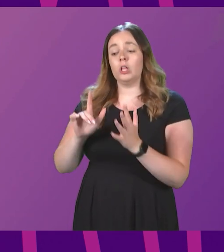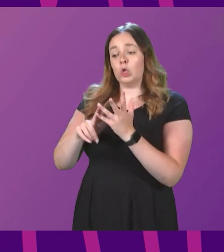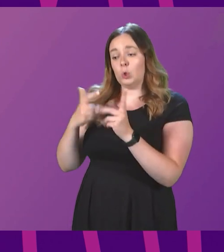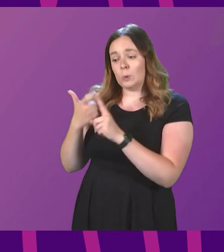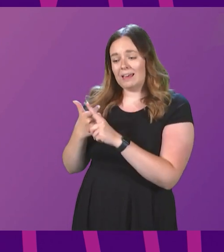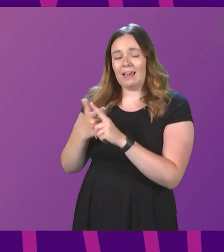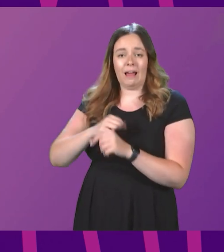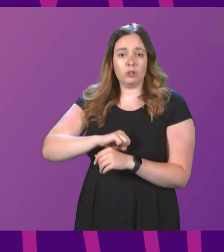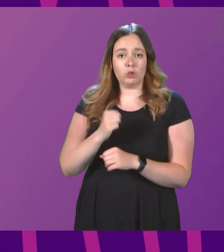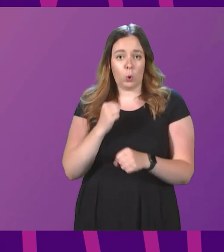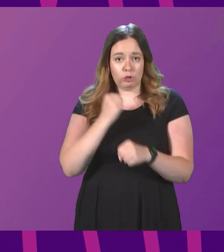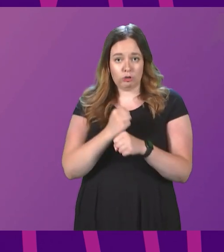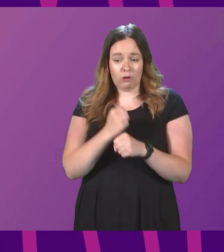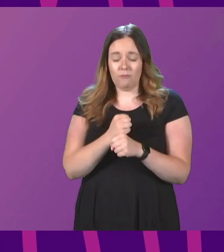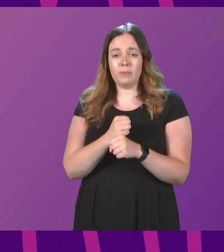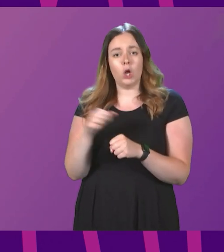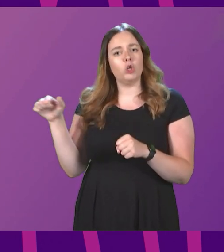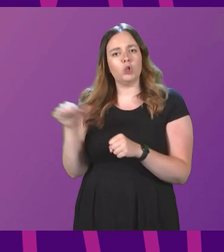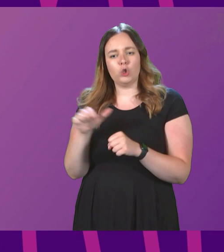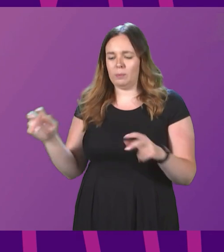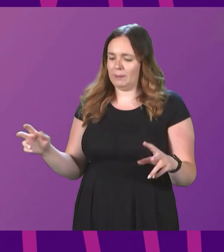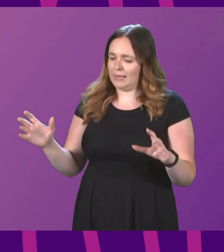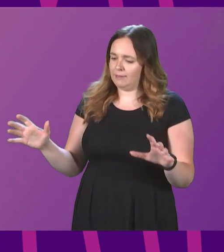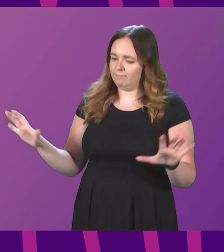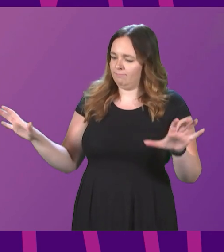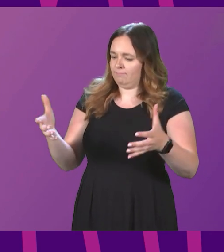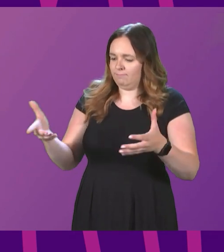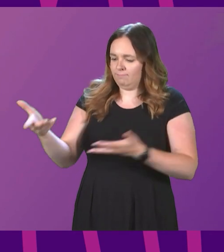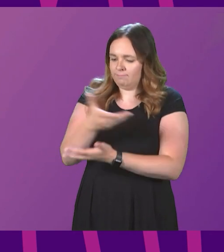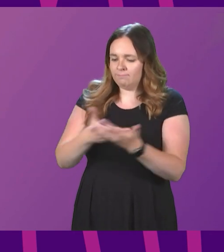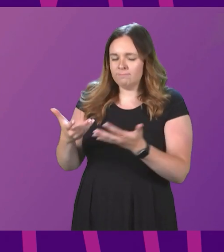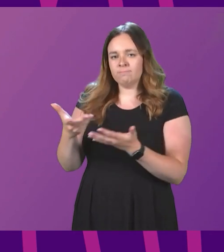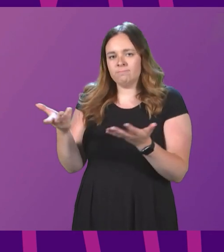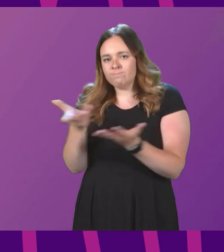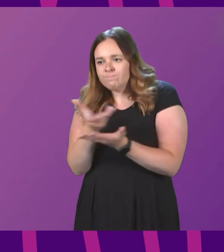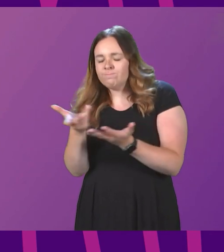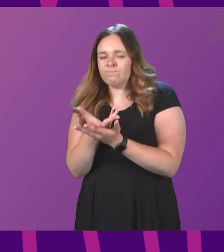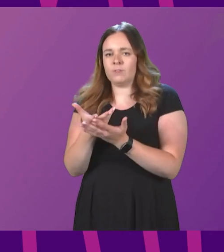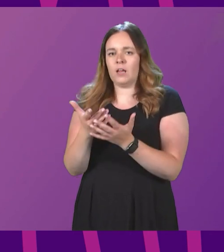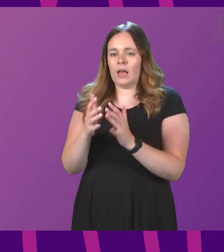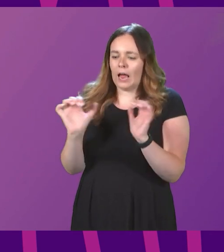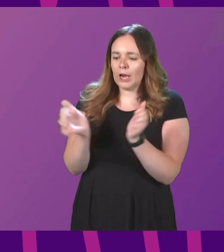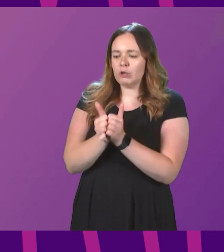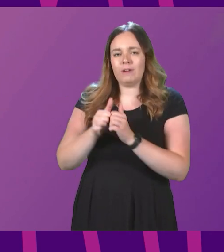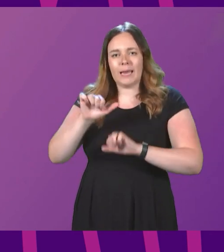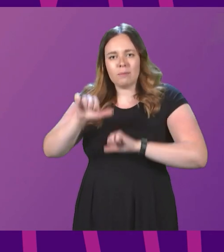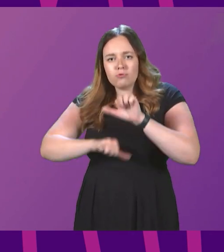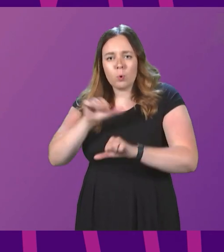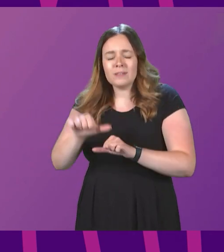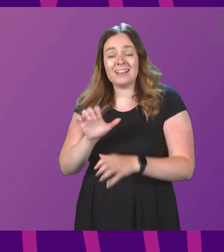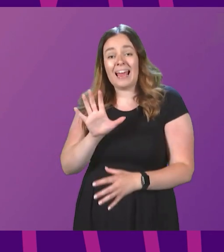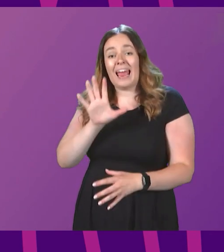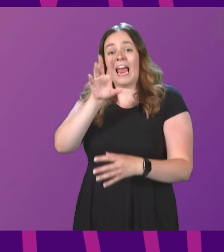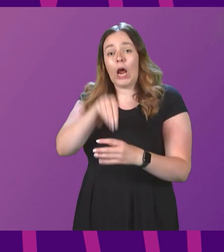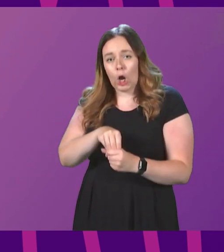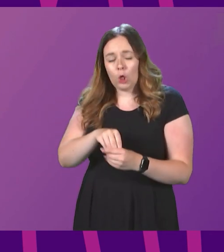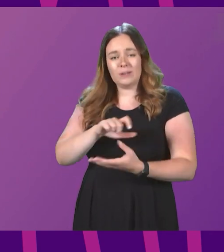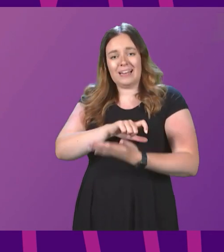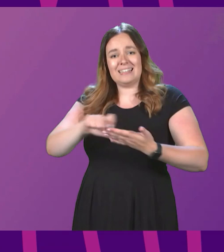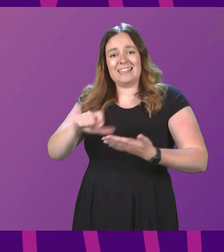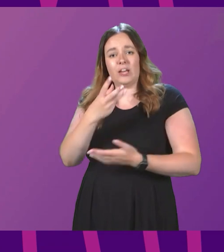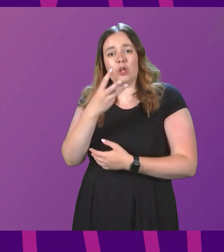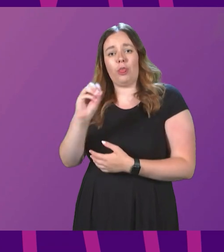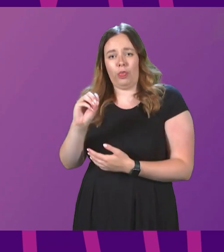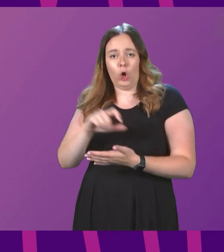Scottish governments should be sitting down together, responsibly agreeing a process, including a section 30